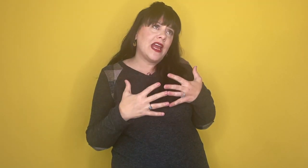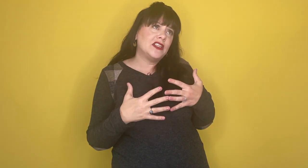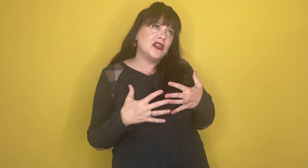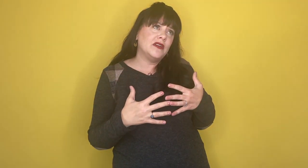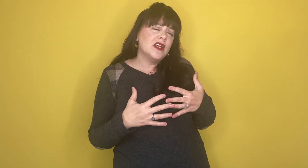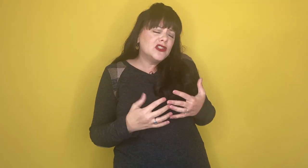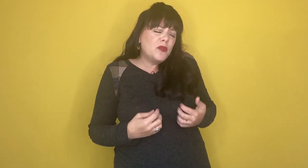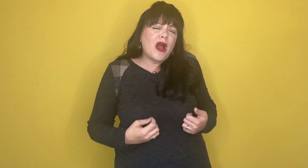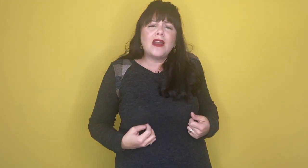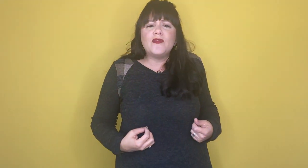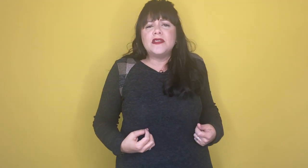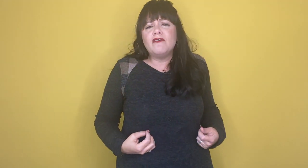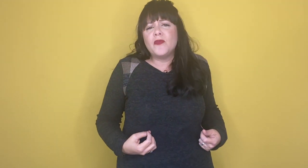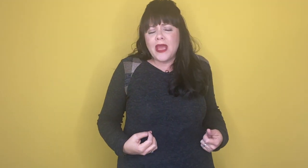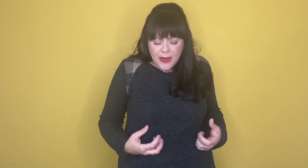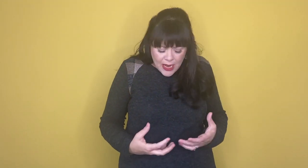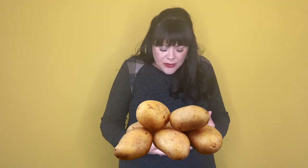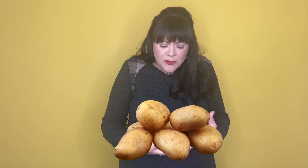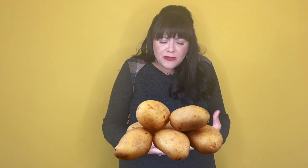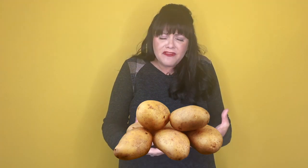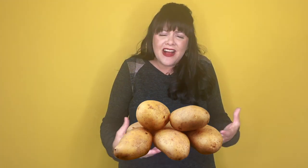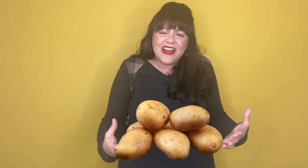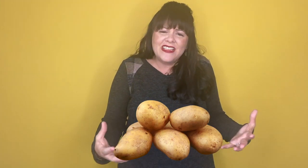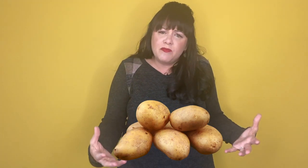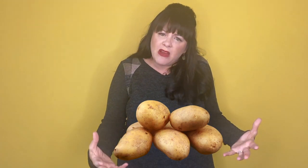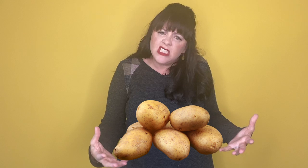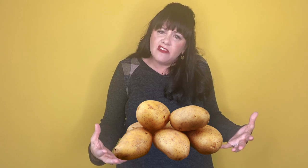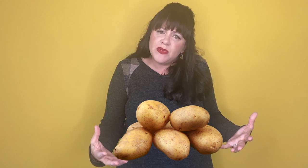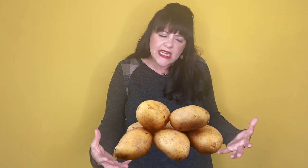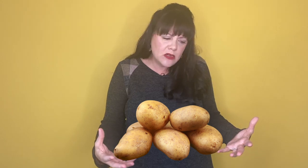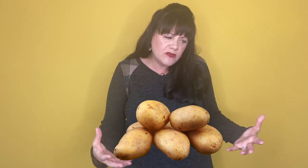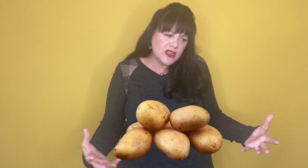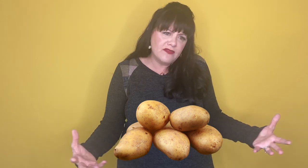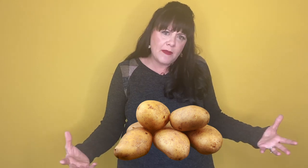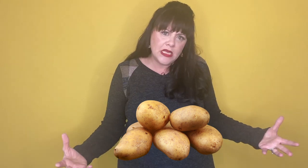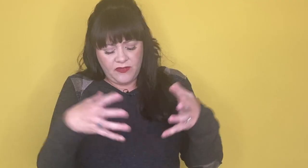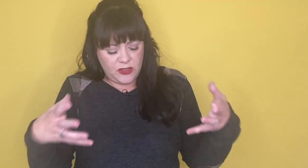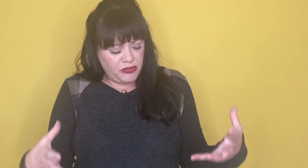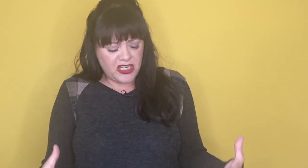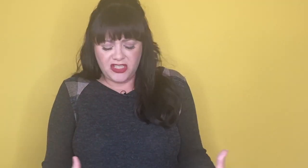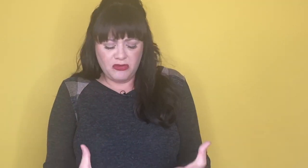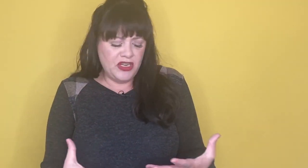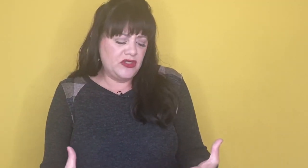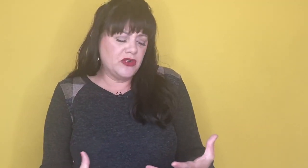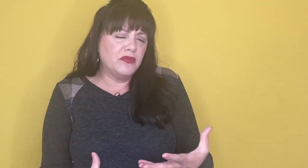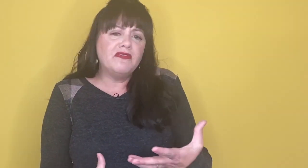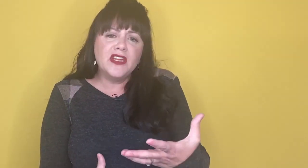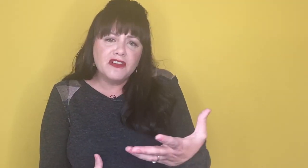at you. So proud of himself for being able to provide this bounty of potatoes for his family. This precious resource will feed your